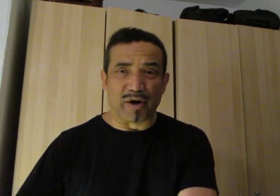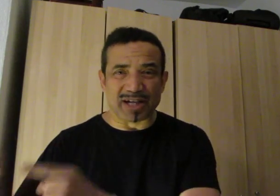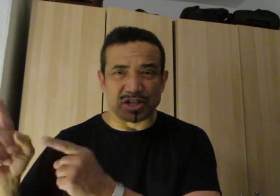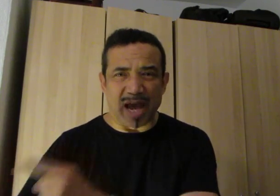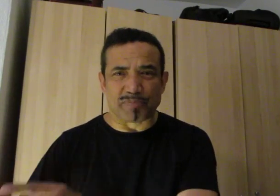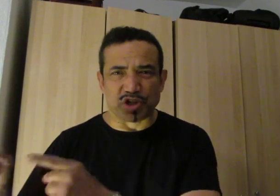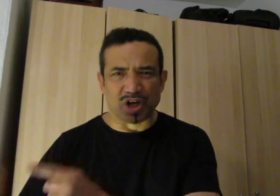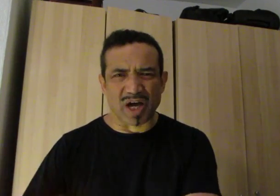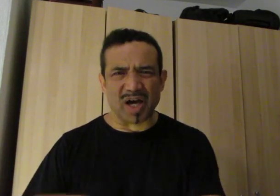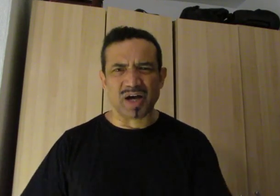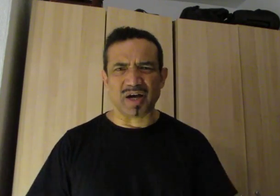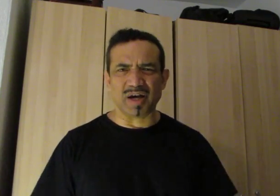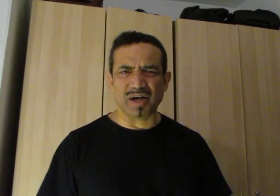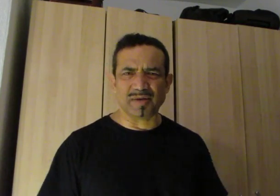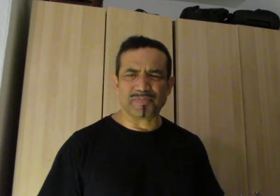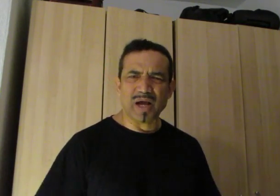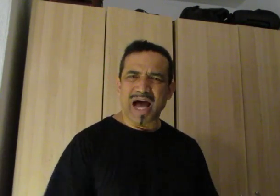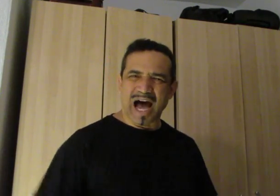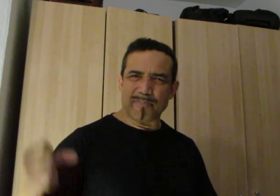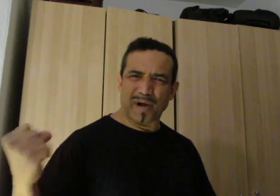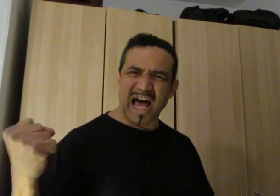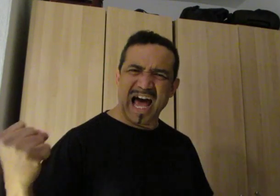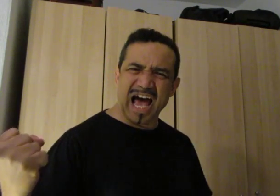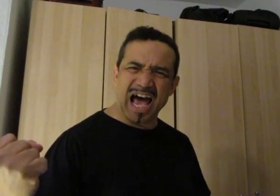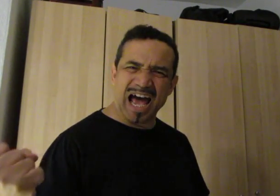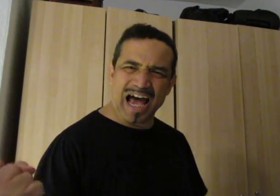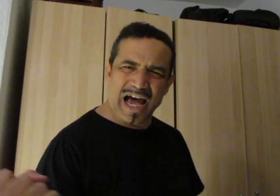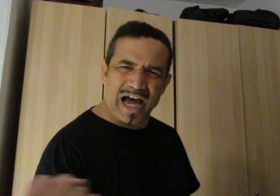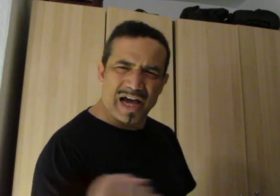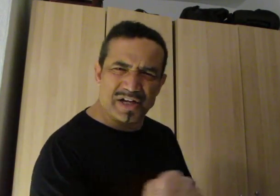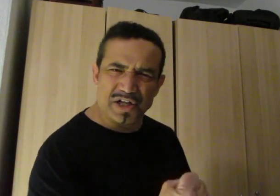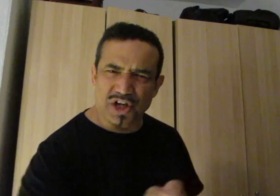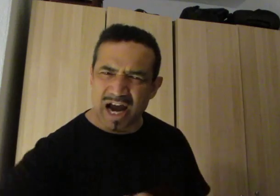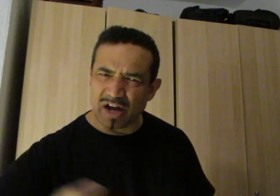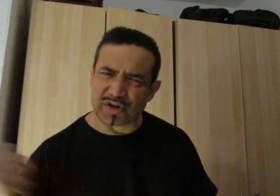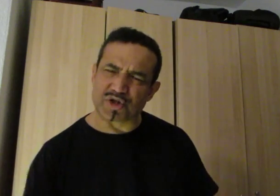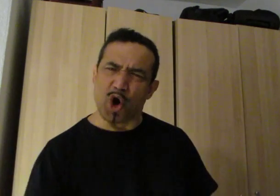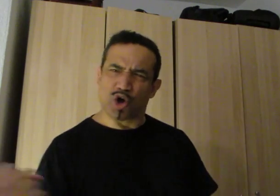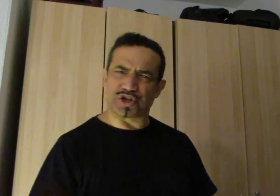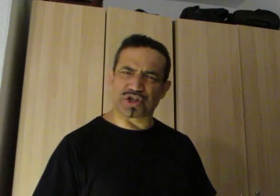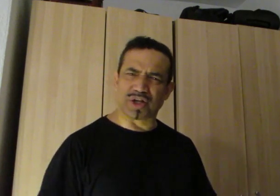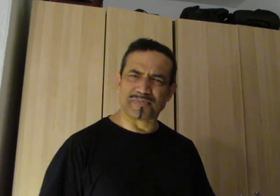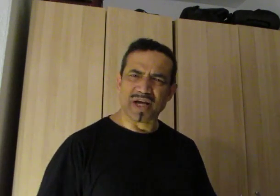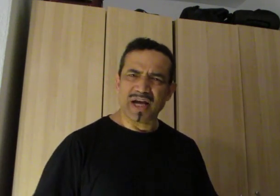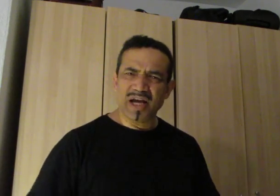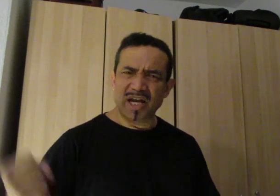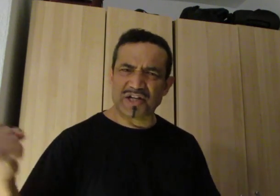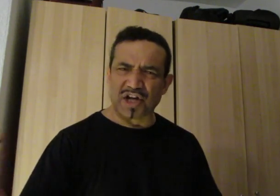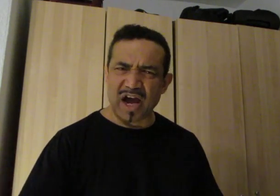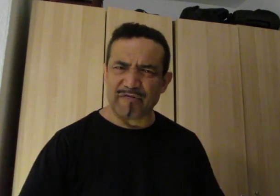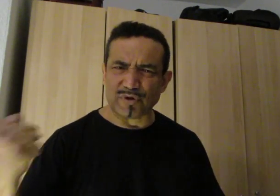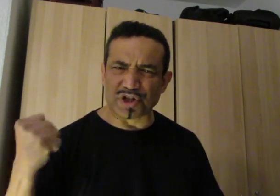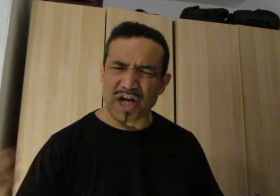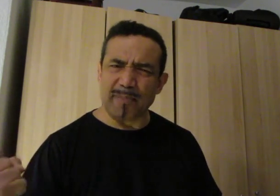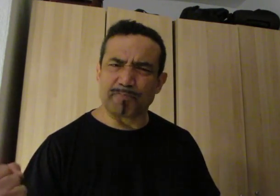exception I planned each other course each careful step